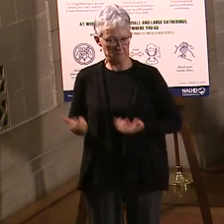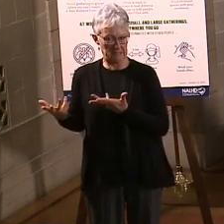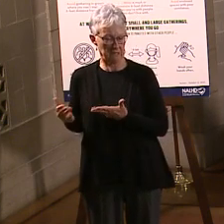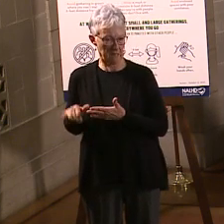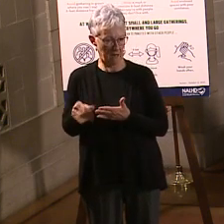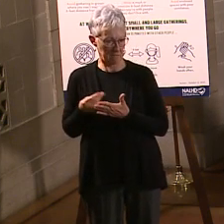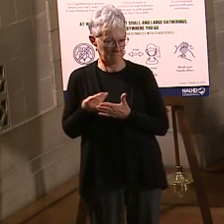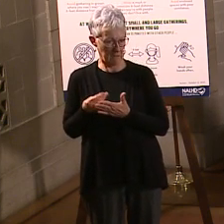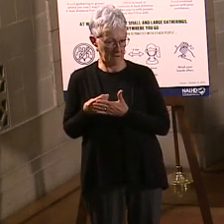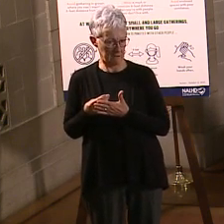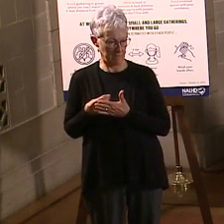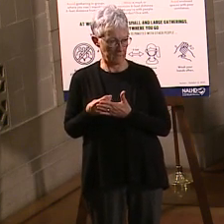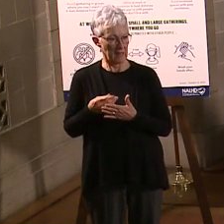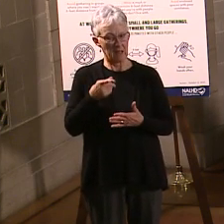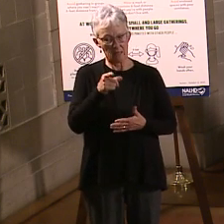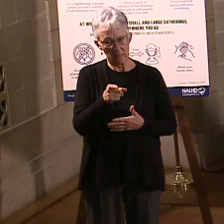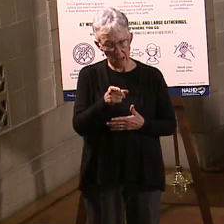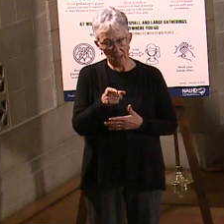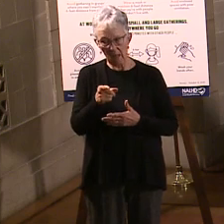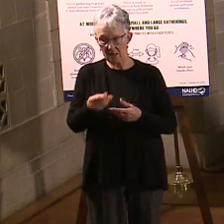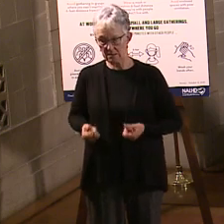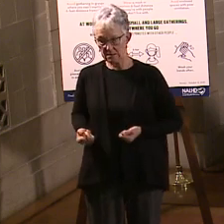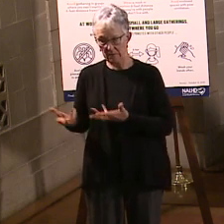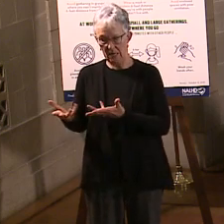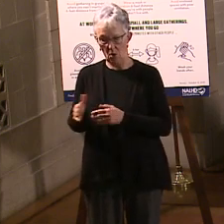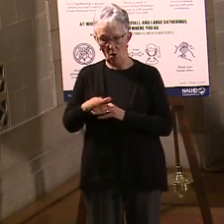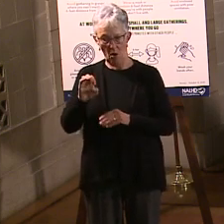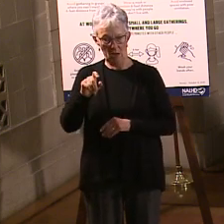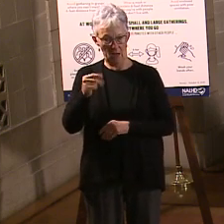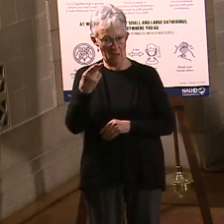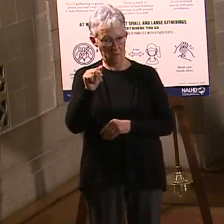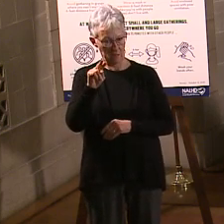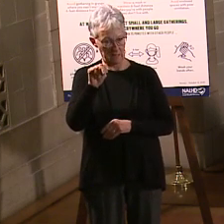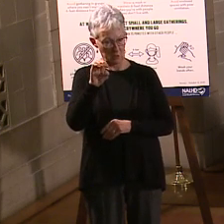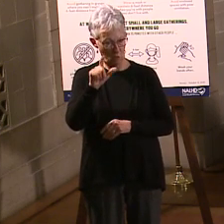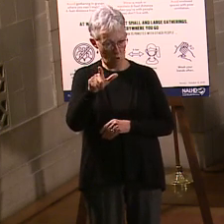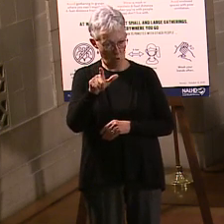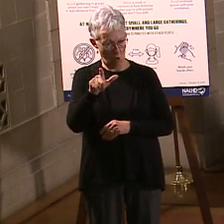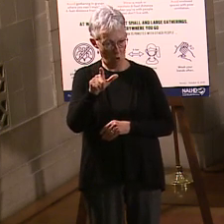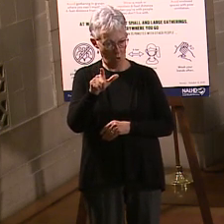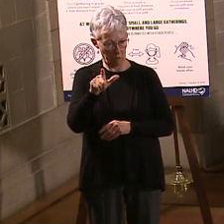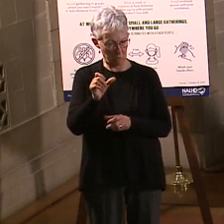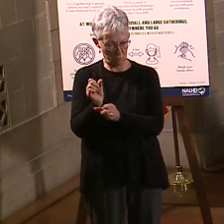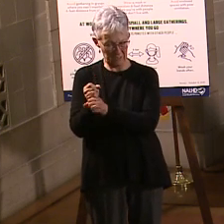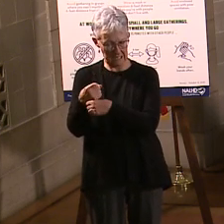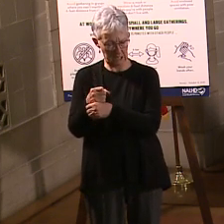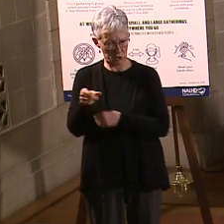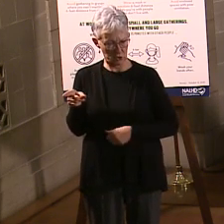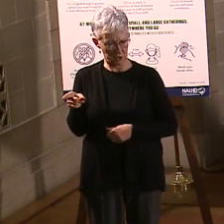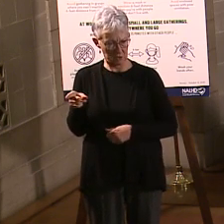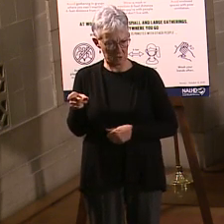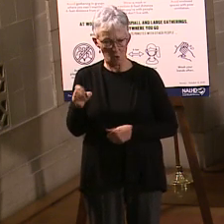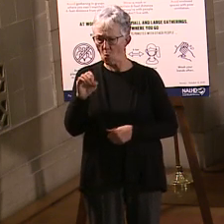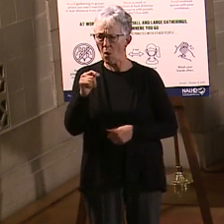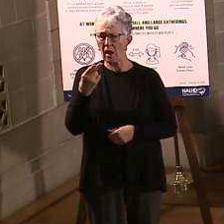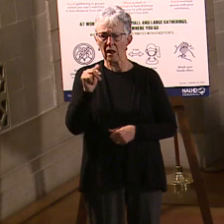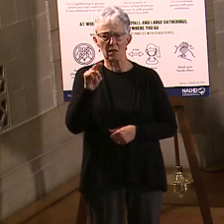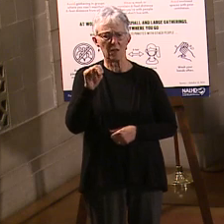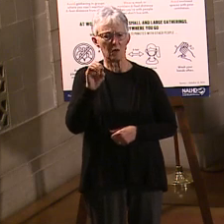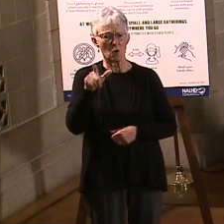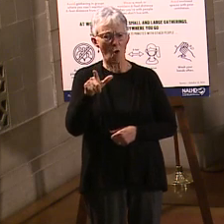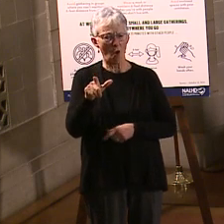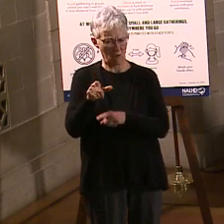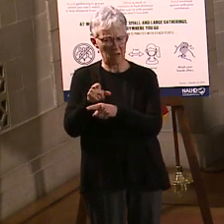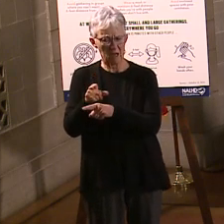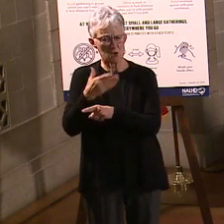And ethanol helps clean up the air, has fewer carbon emissions, other things that are toxic that you find in gasoline.